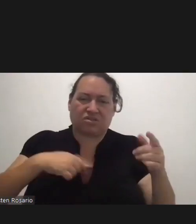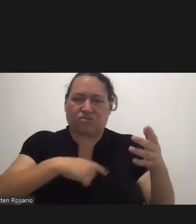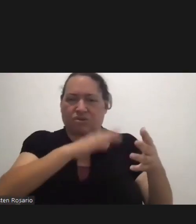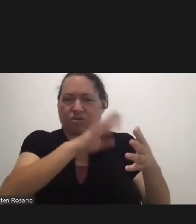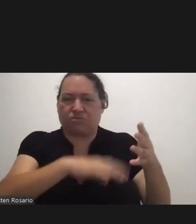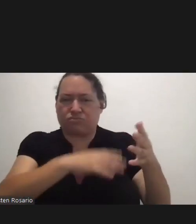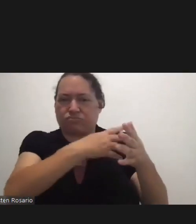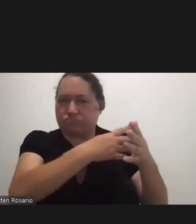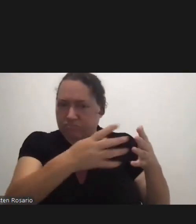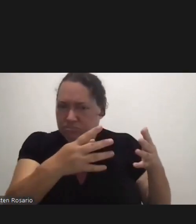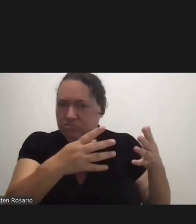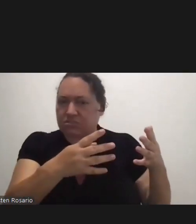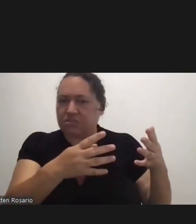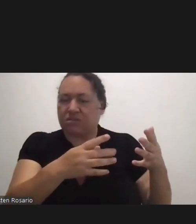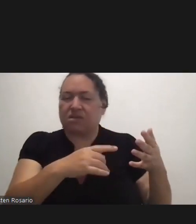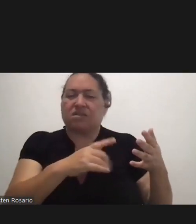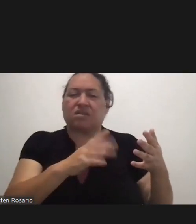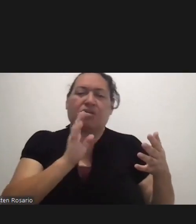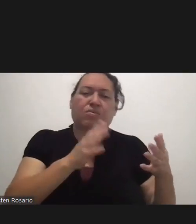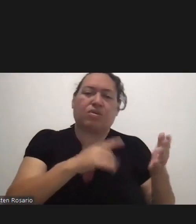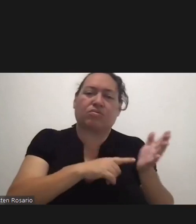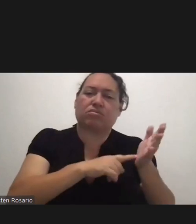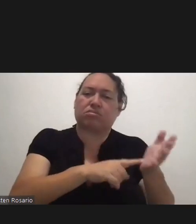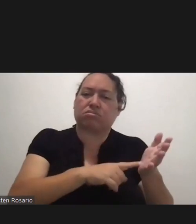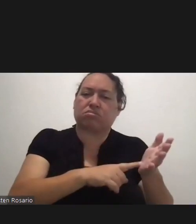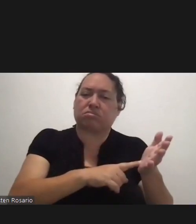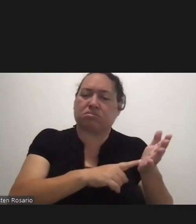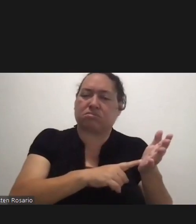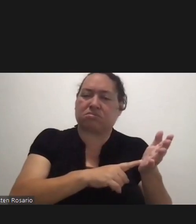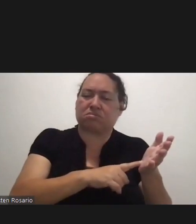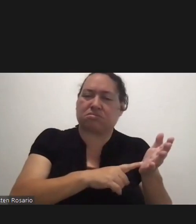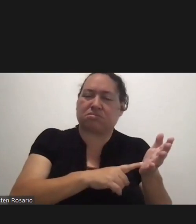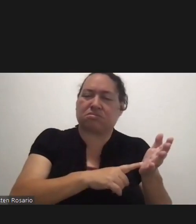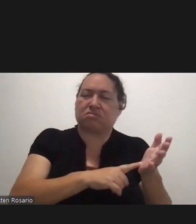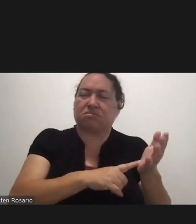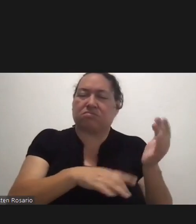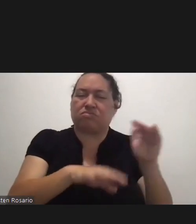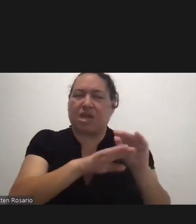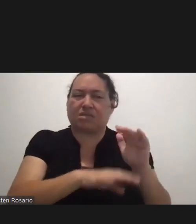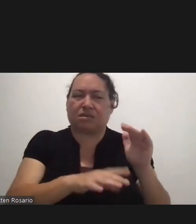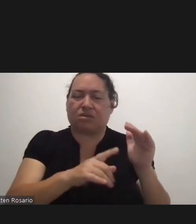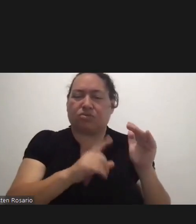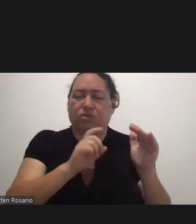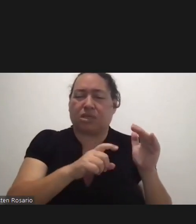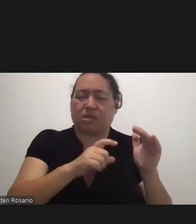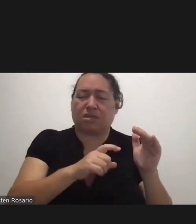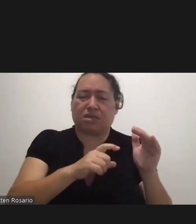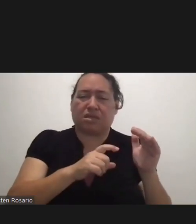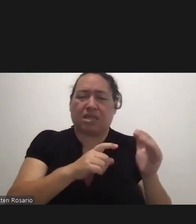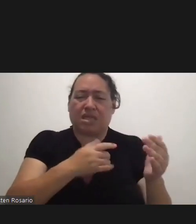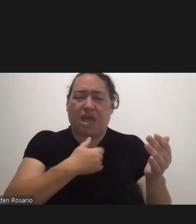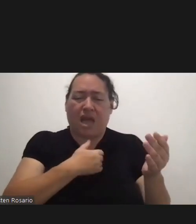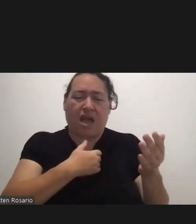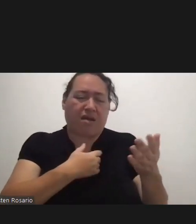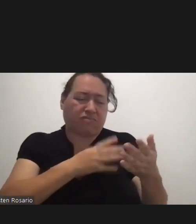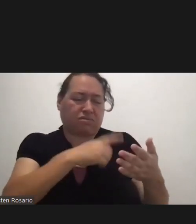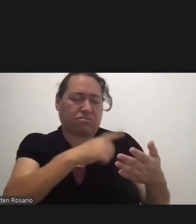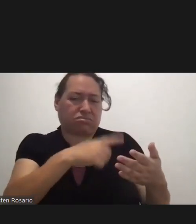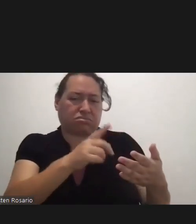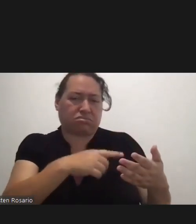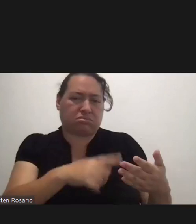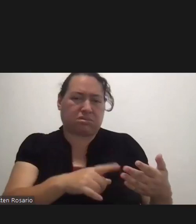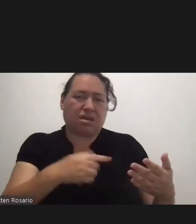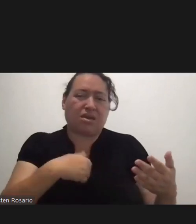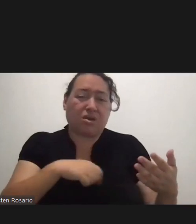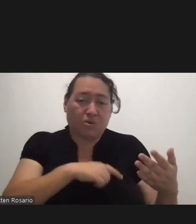The Guidance Will Demonstrate That Basically We Want Some Second Form Of Verification And We Are Being Pretty Liberal With